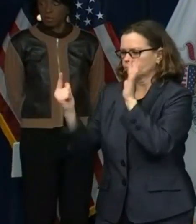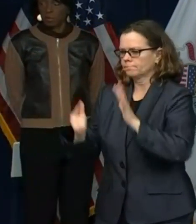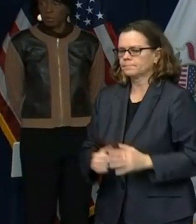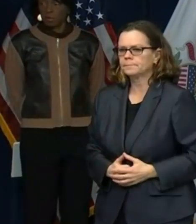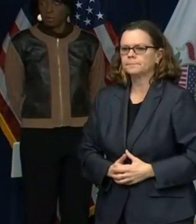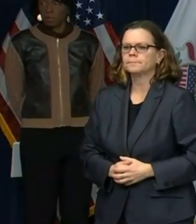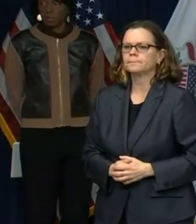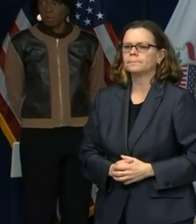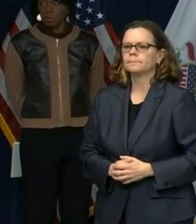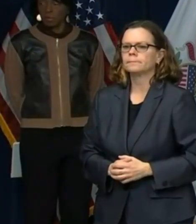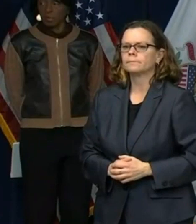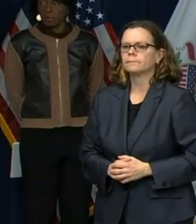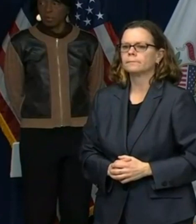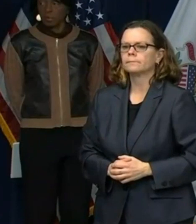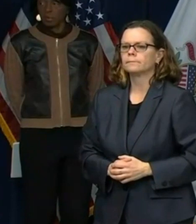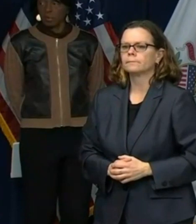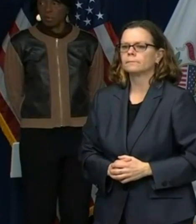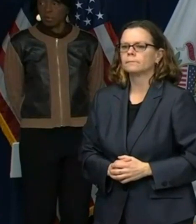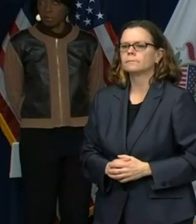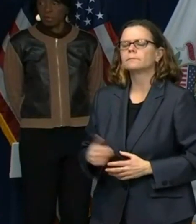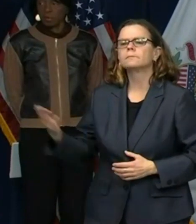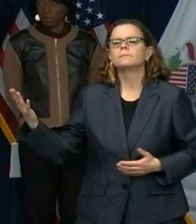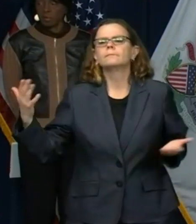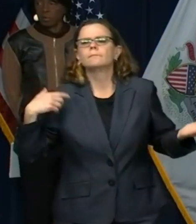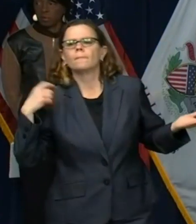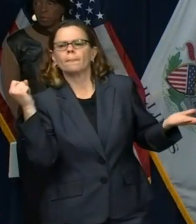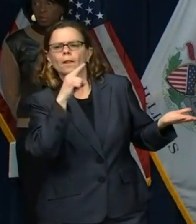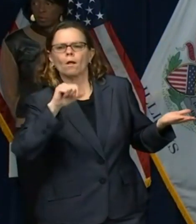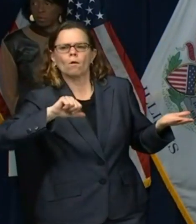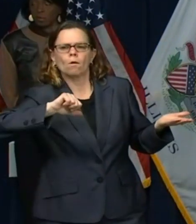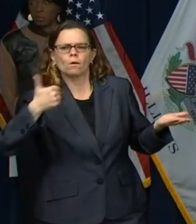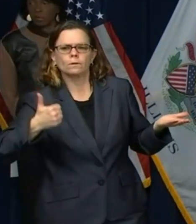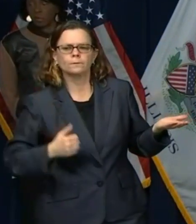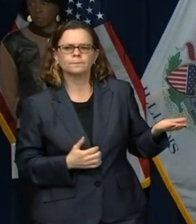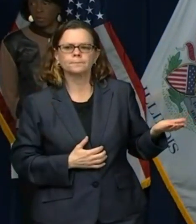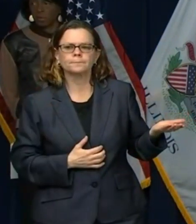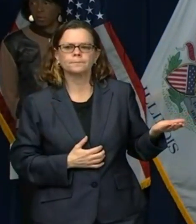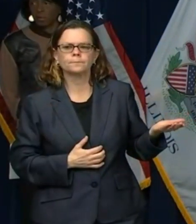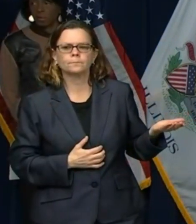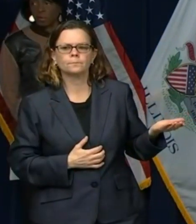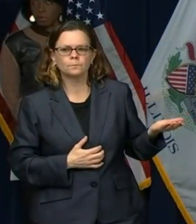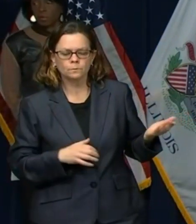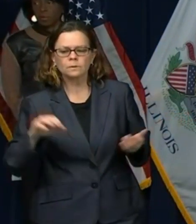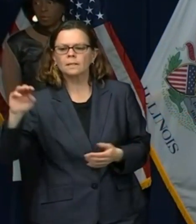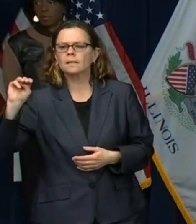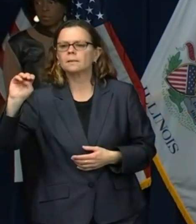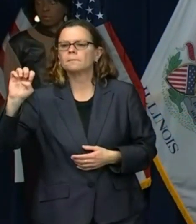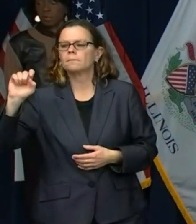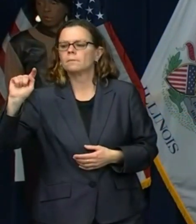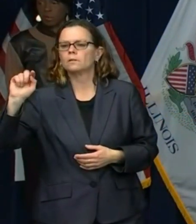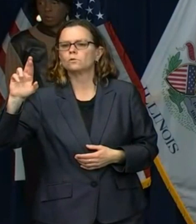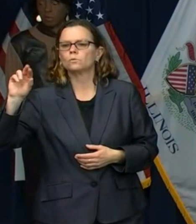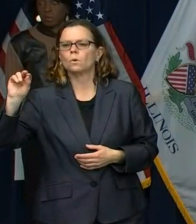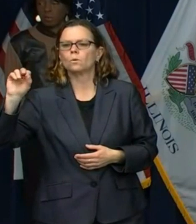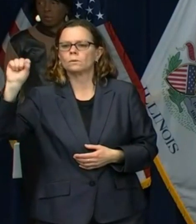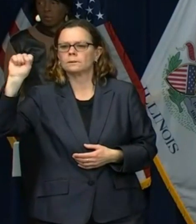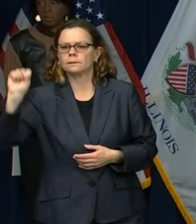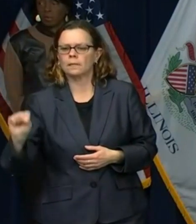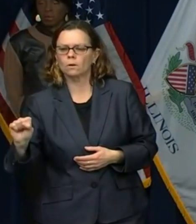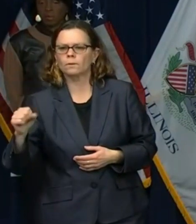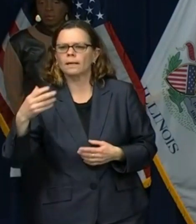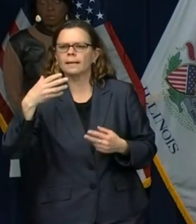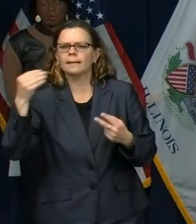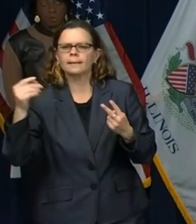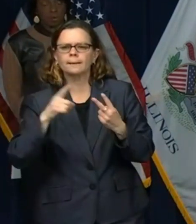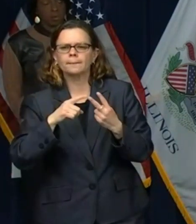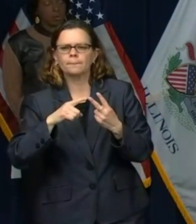Advocate Sherman Hospital and Metro South Medical Center? Has there been any adjustment on how they'll be used during the current hospital bed ICU capacity?